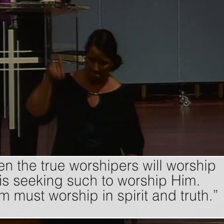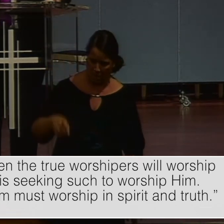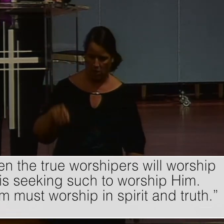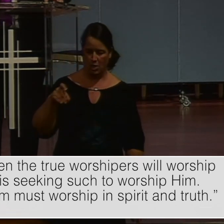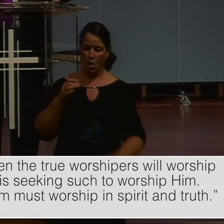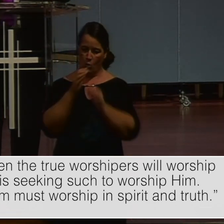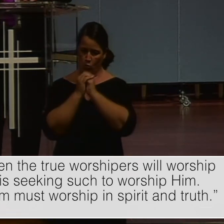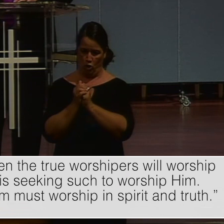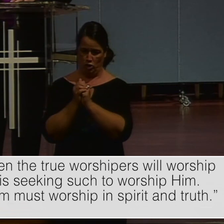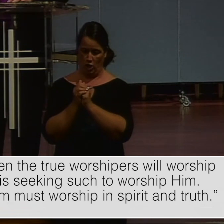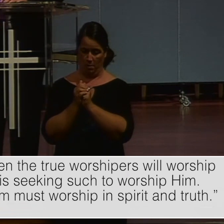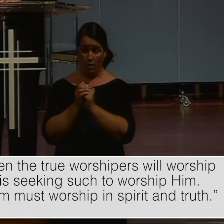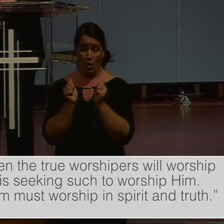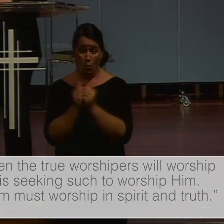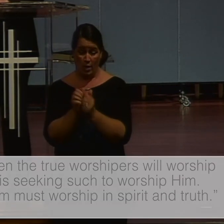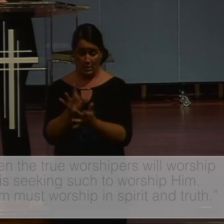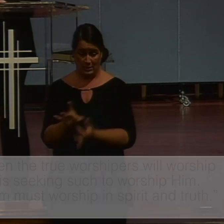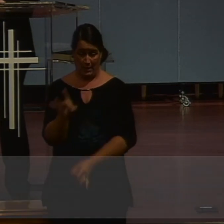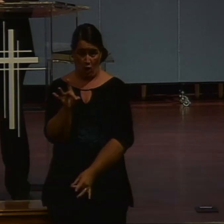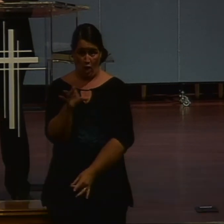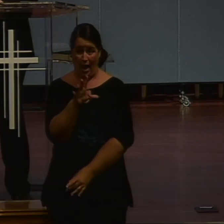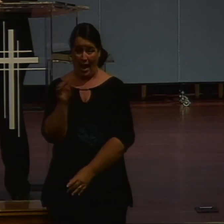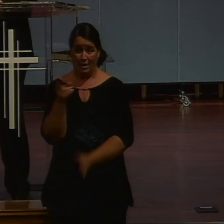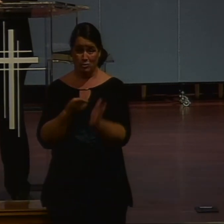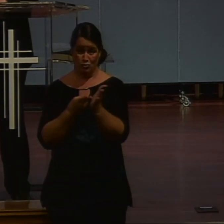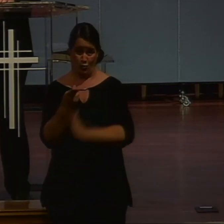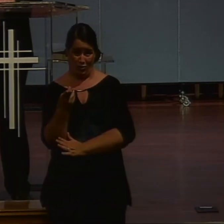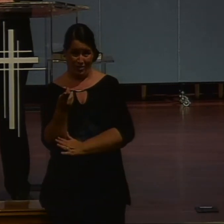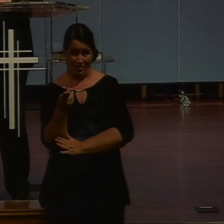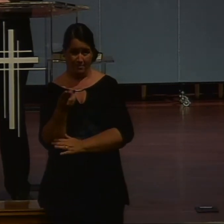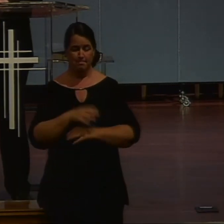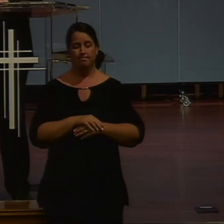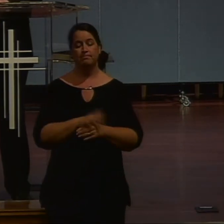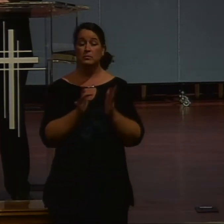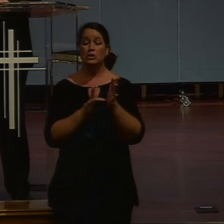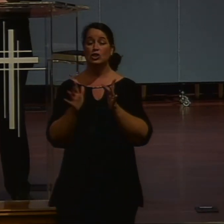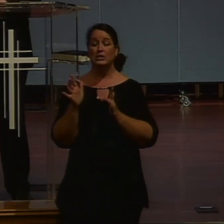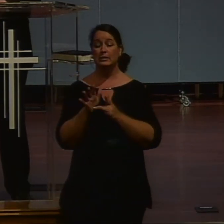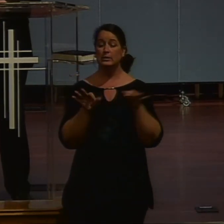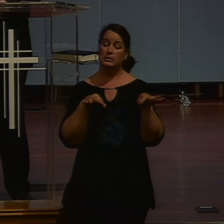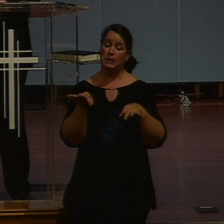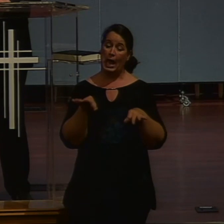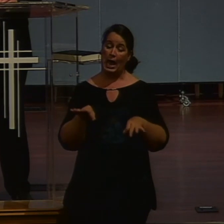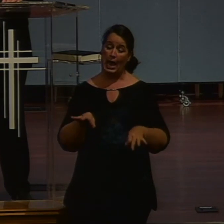In spirit. And in truth. So the Lord. Jesus. Took her to school. People.